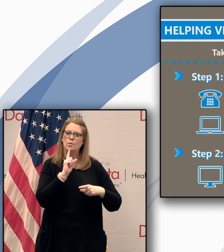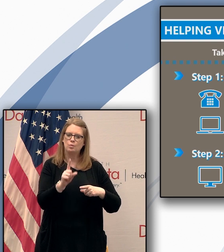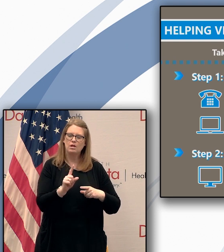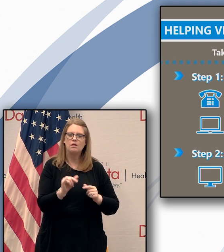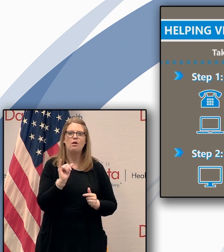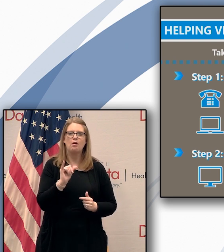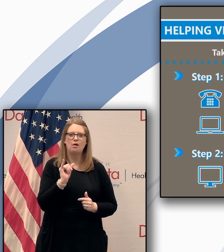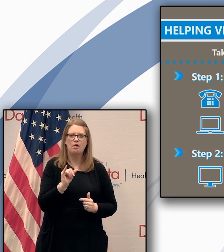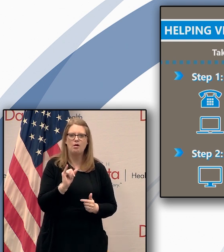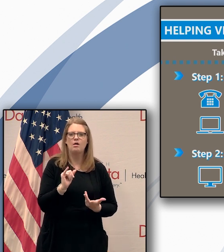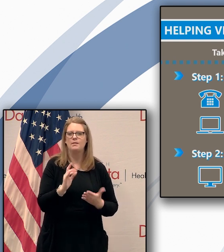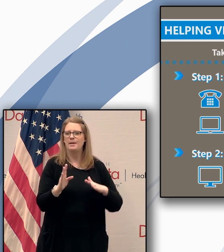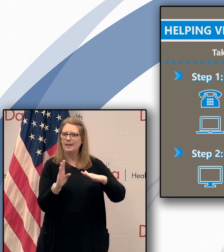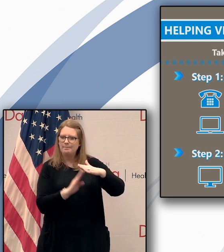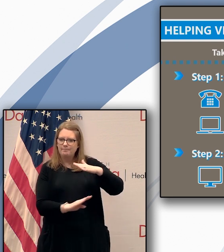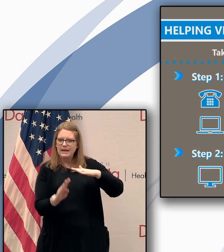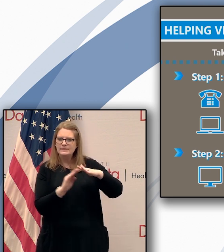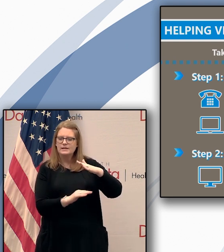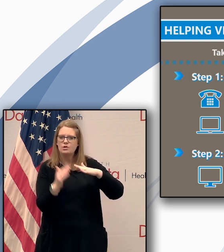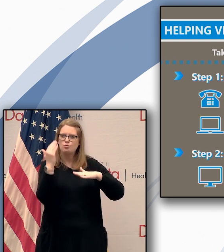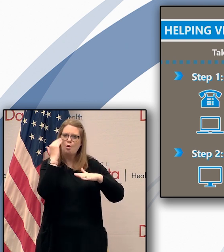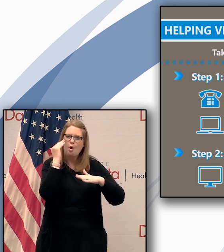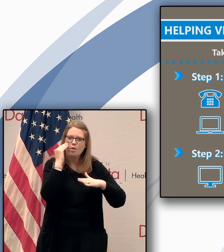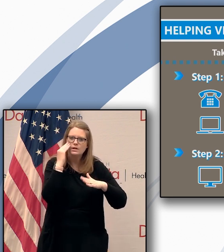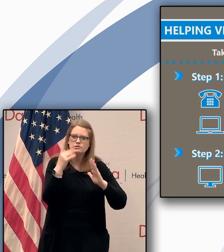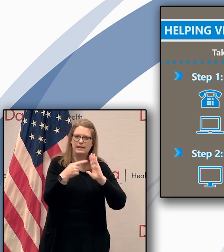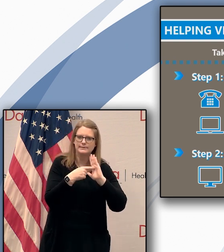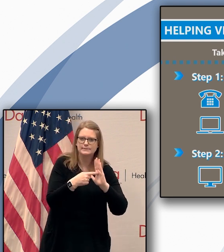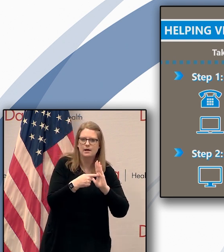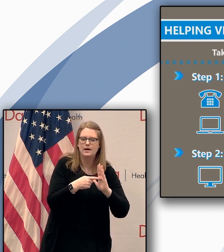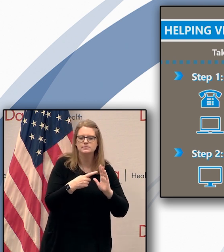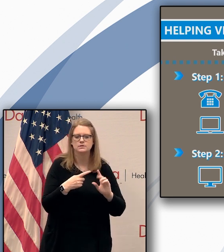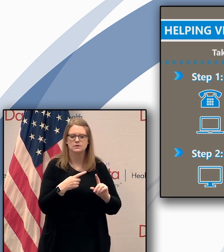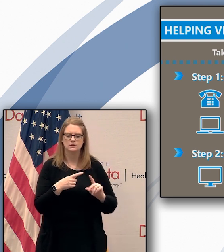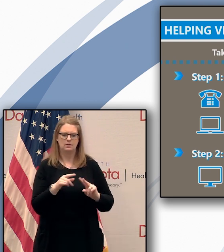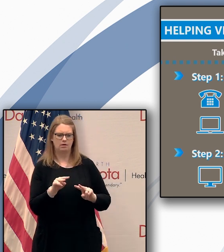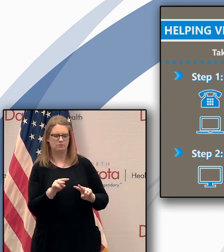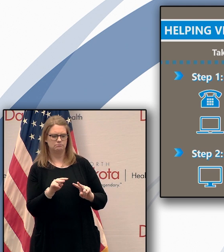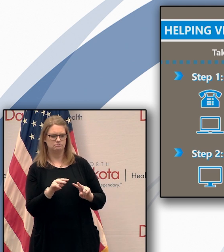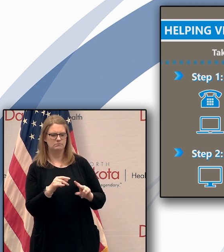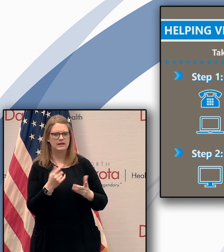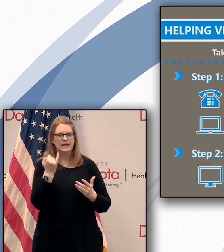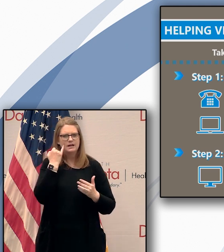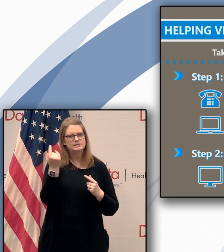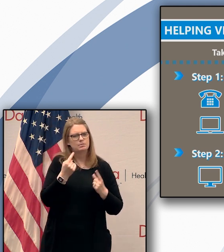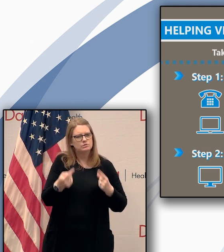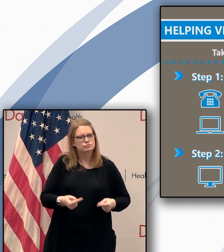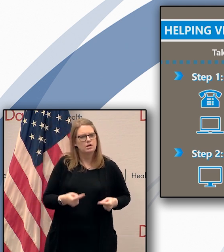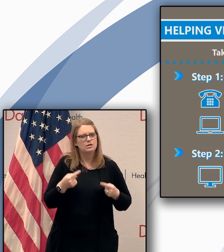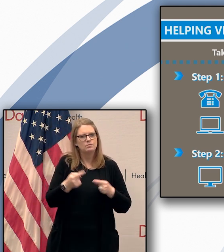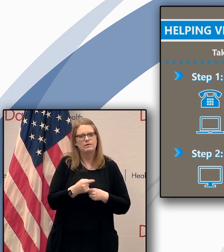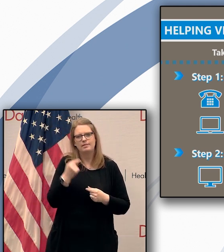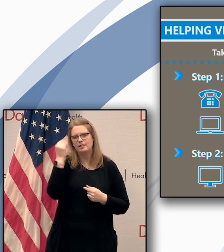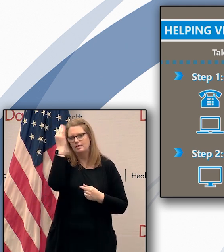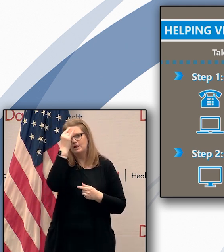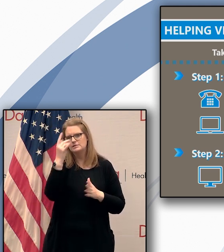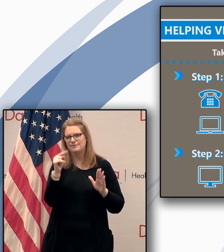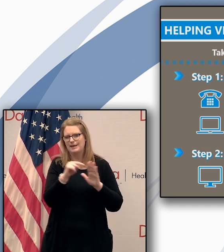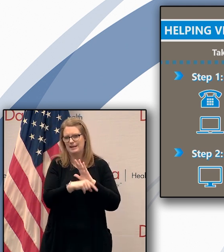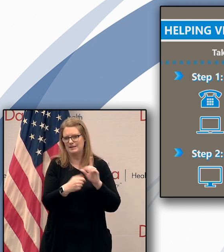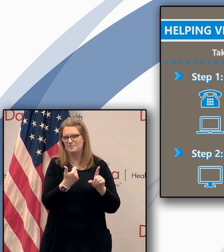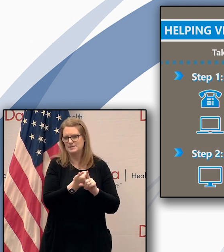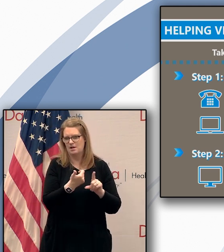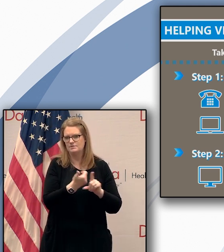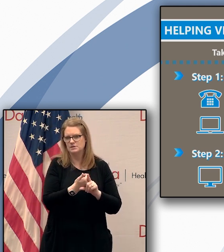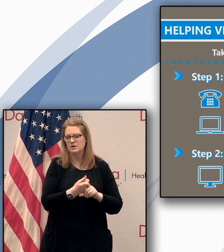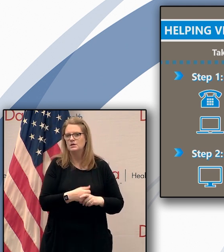a basic knowledge of what signs may be for someone who is struggling with thoughts of suicide provides ideas on how to help. And while the